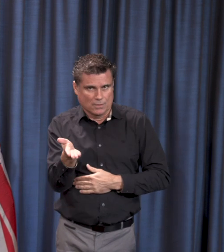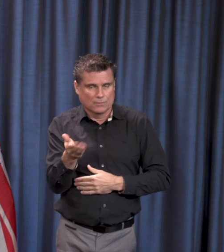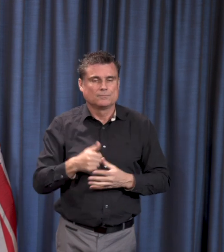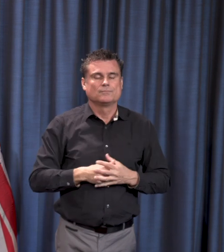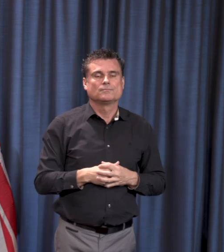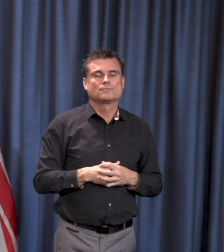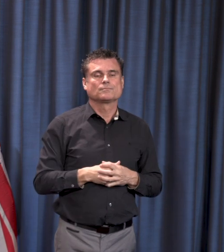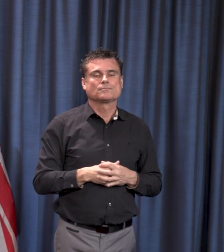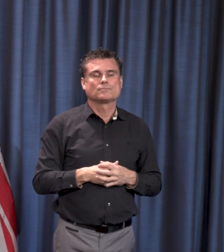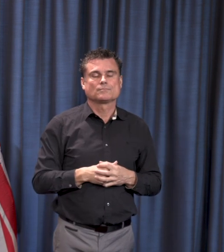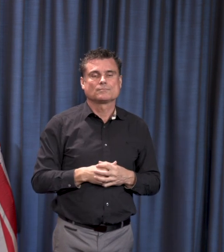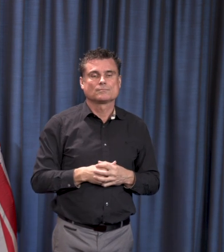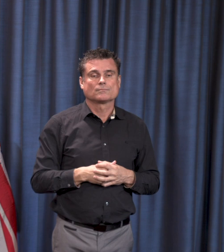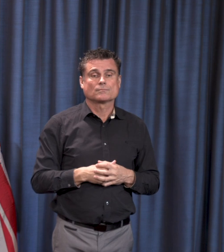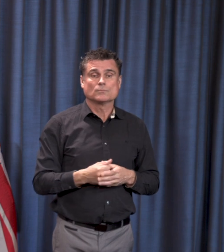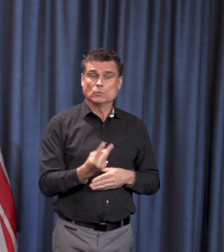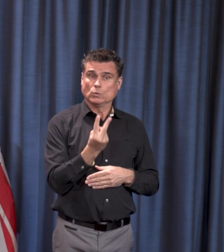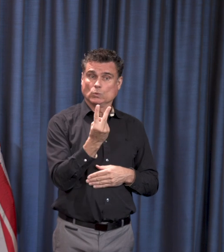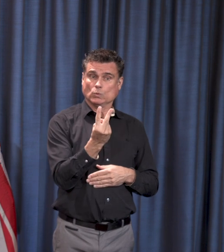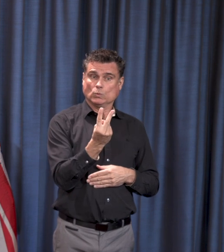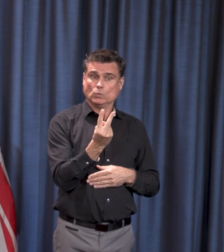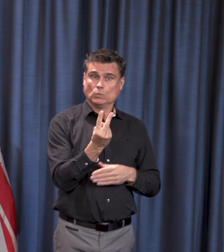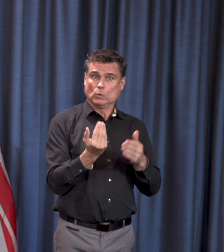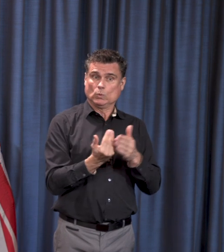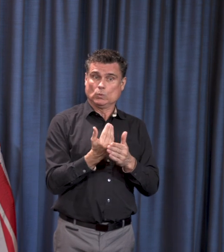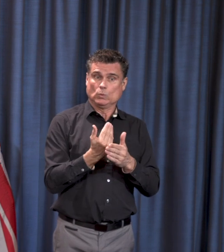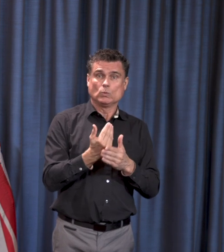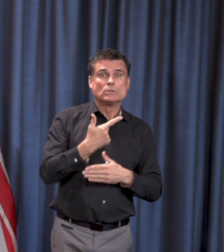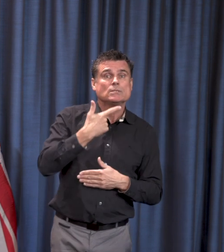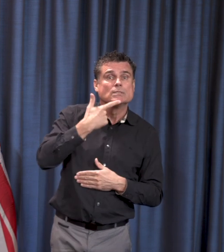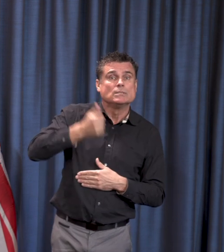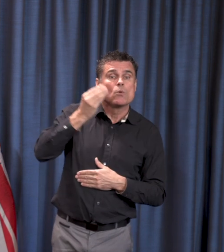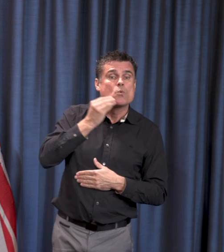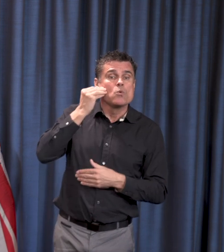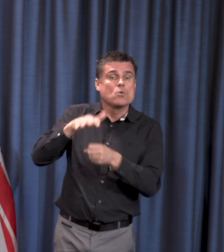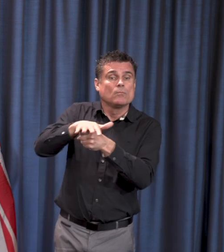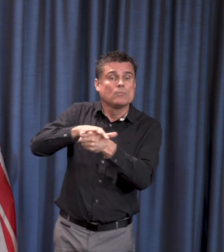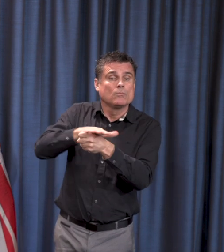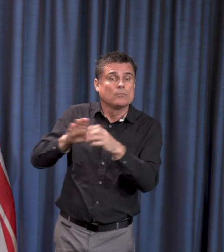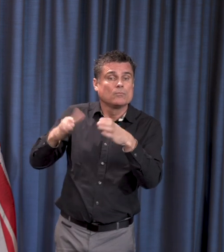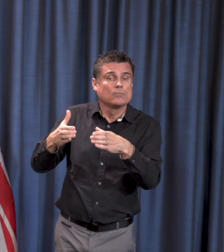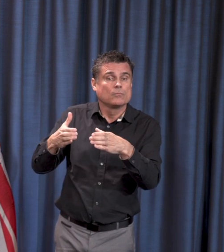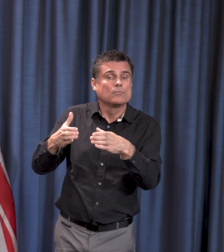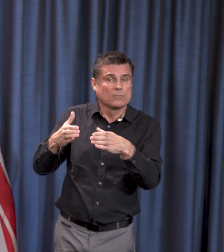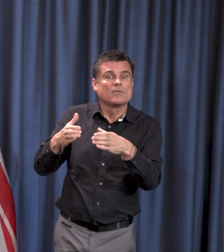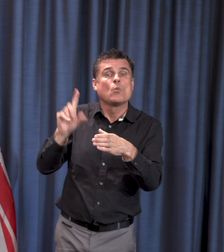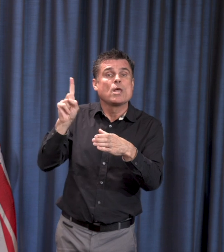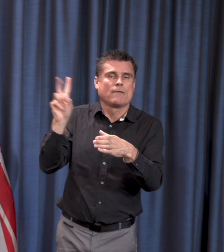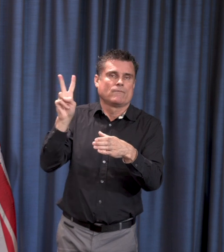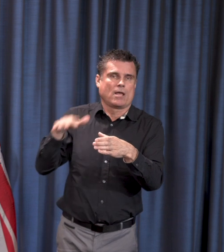The two new facilities are the German Canada House in Vancouver Coastal Health, where one staff person has been